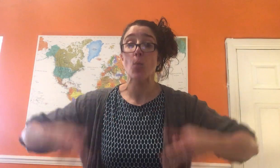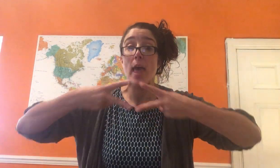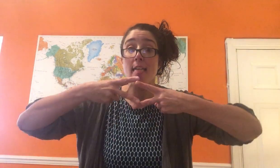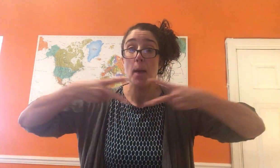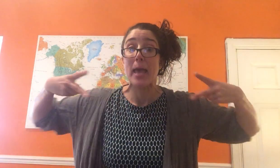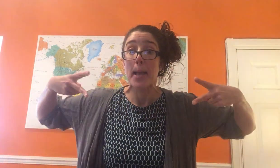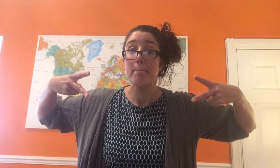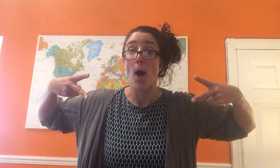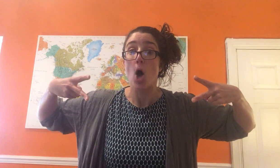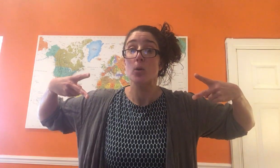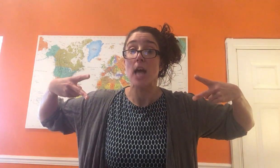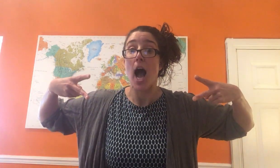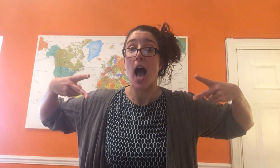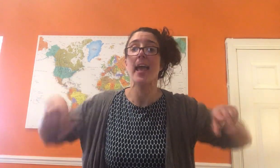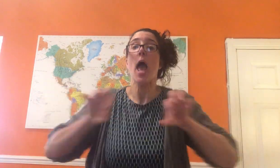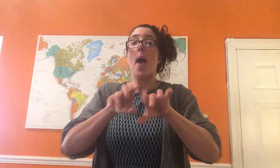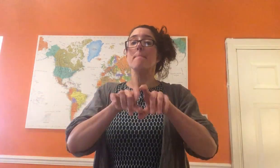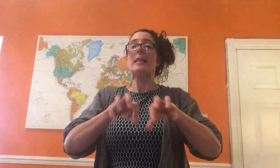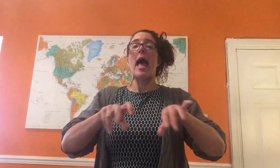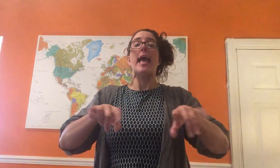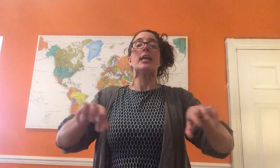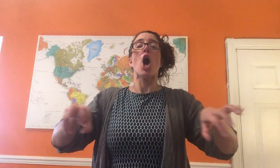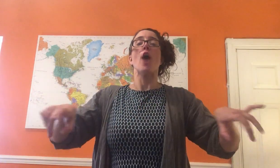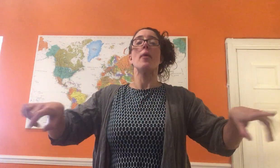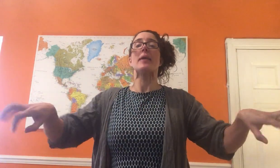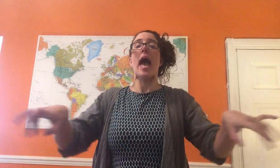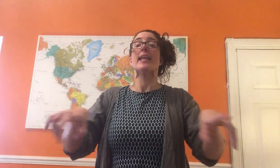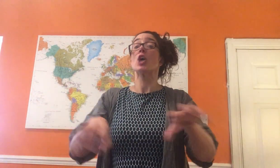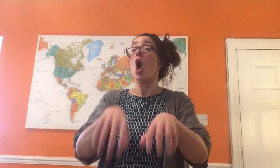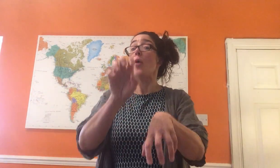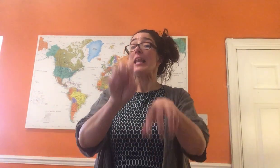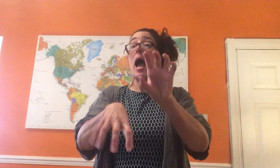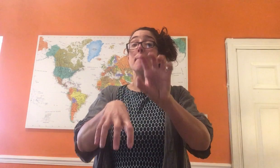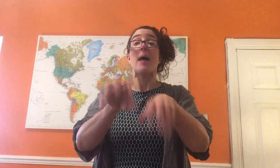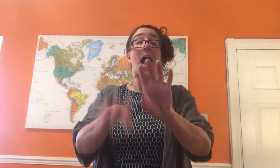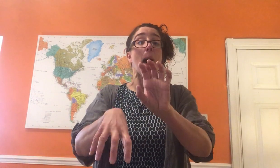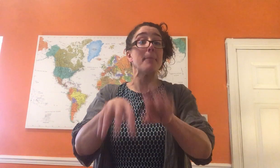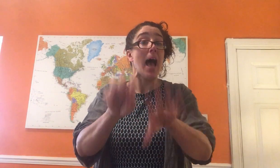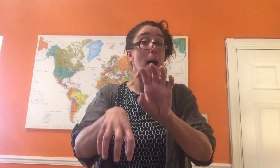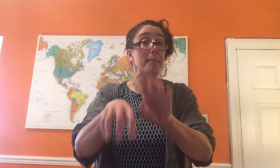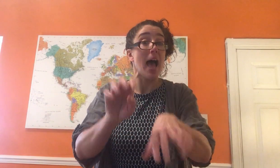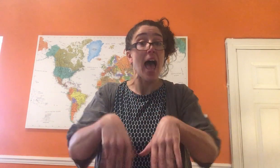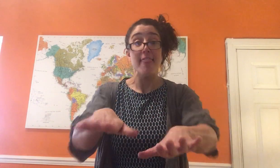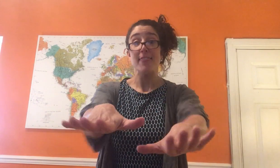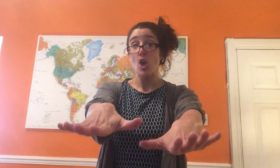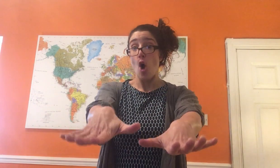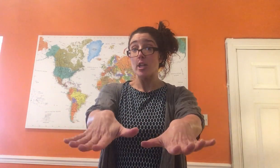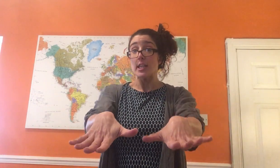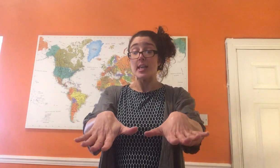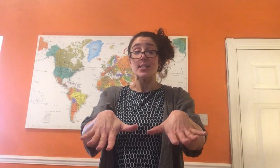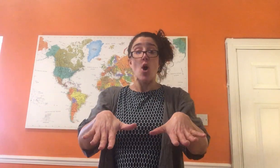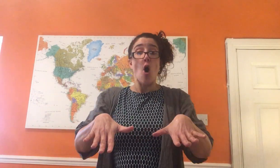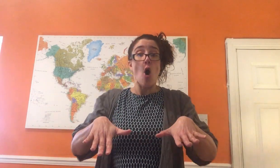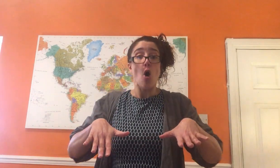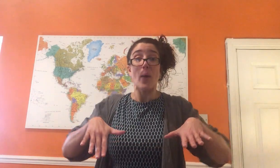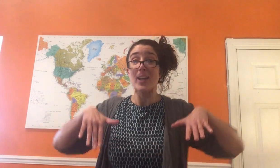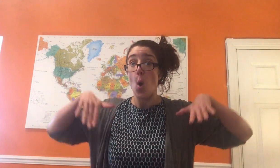and with a big bow tie. They got a piano going hum-ma-hum-ma-hum-ma around the audience. All went,